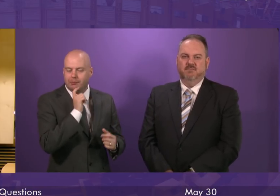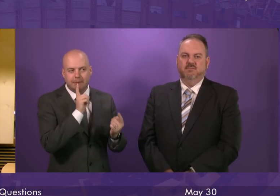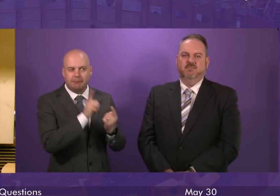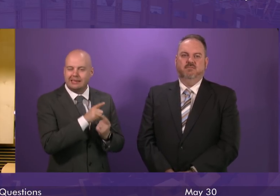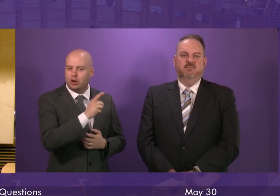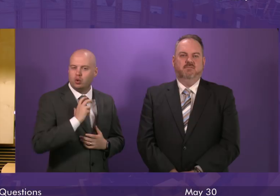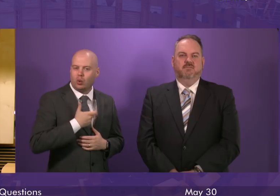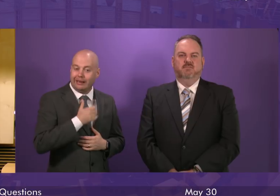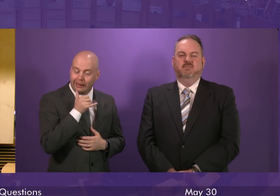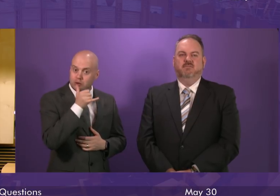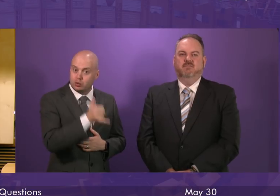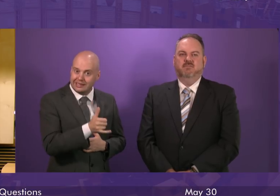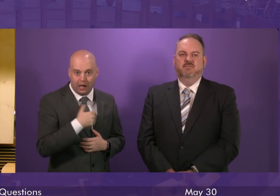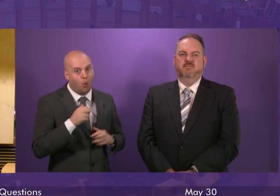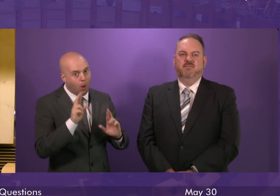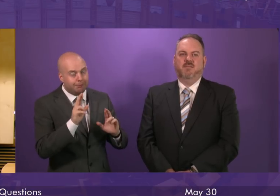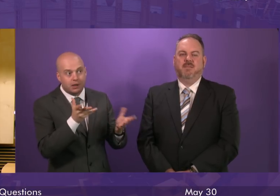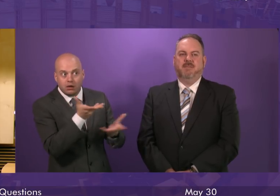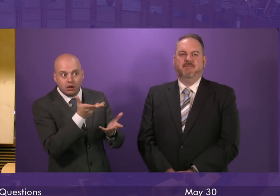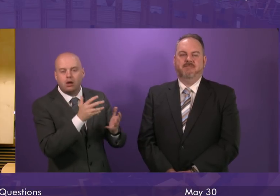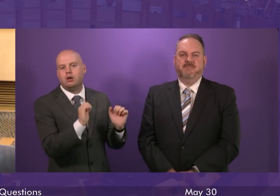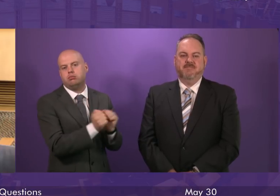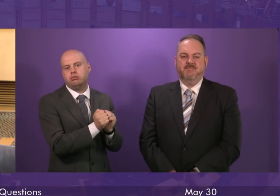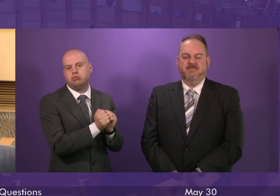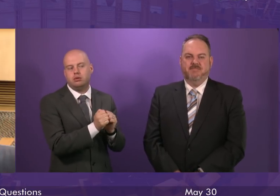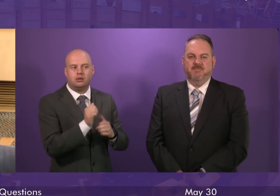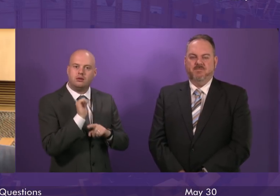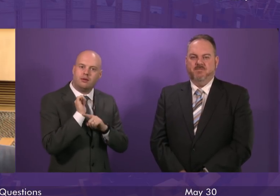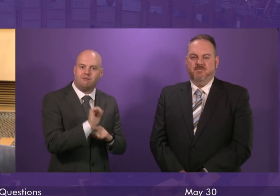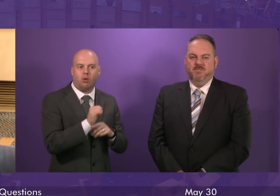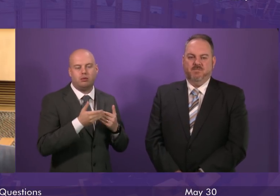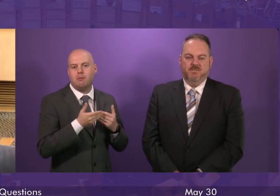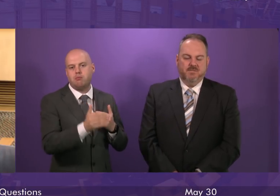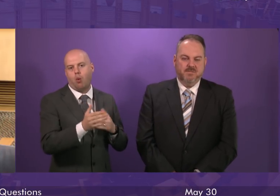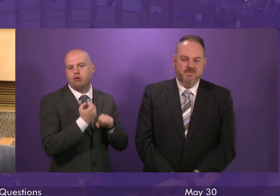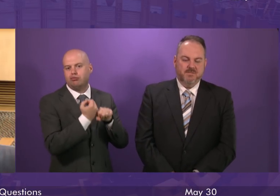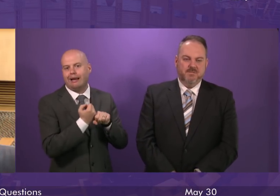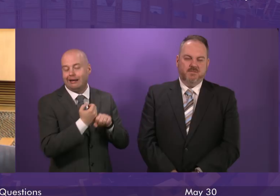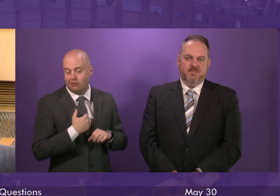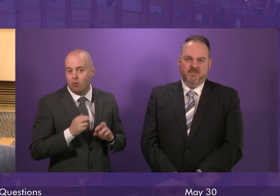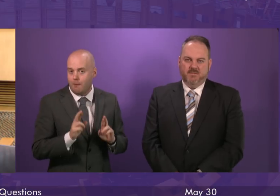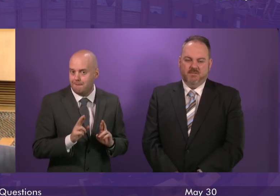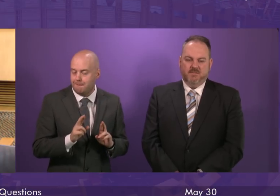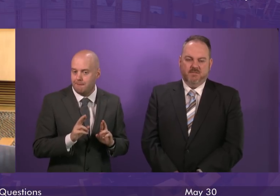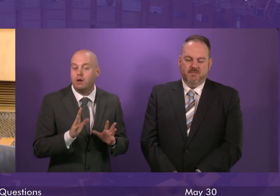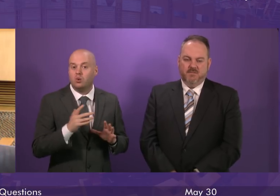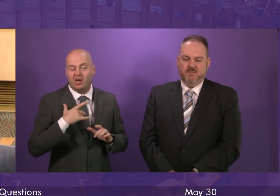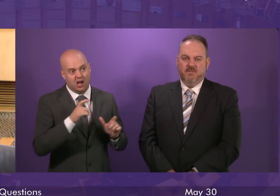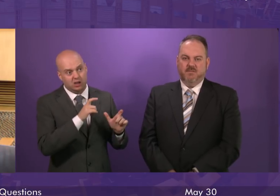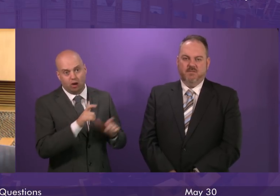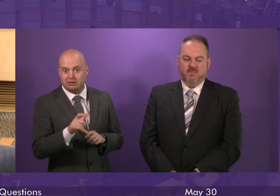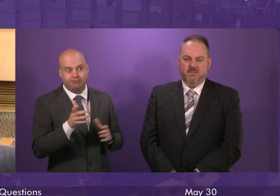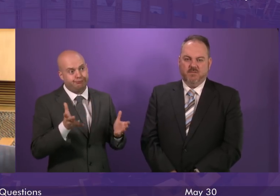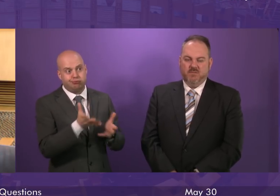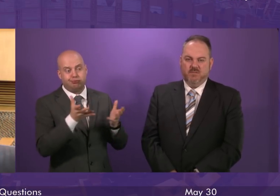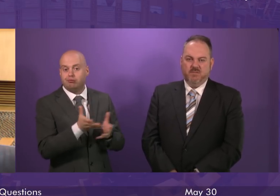to come to an agreement that averts any possibility of further strike action. So I would encourage Hial to continue to talk to the unions